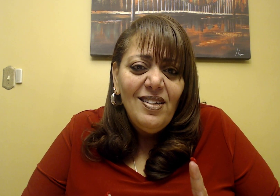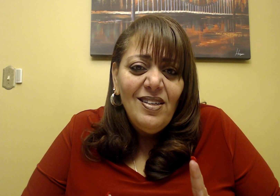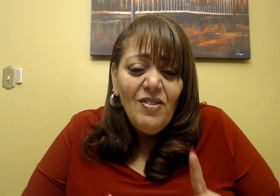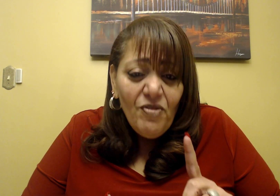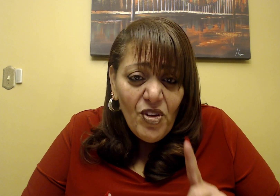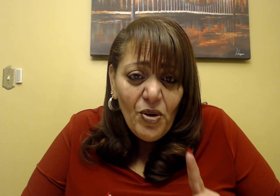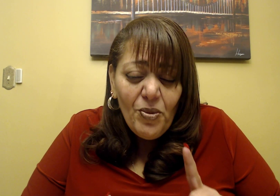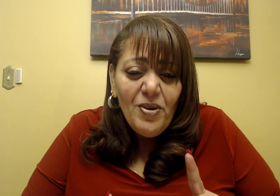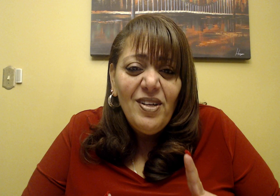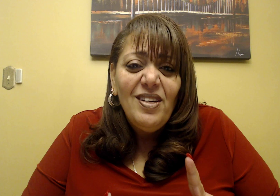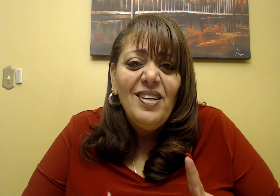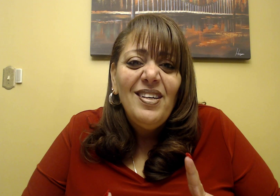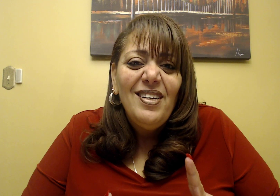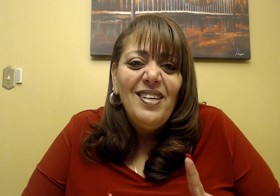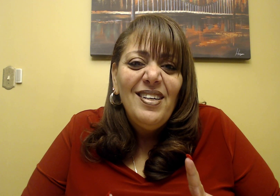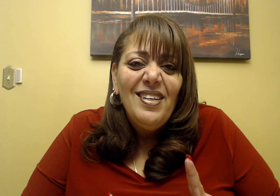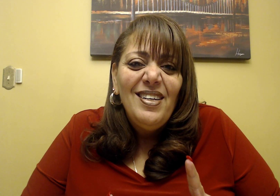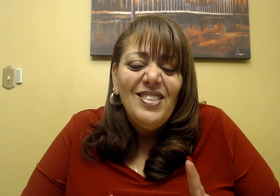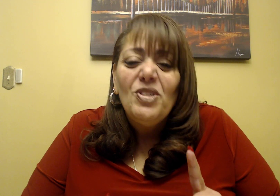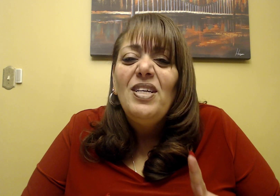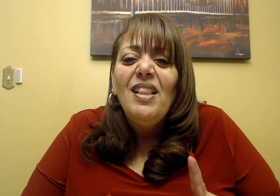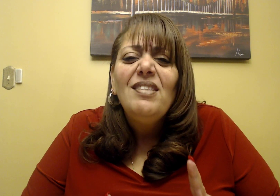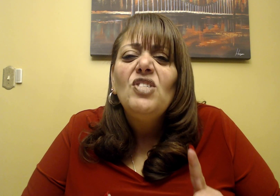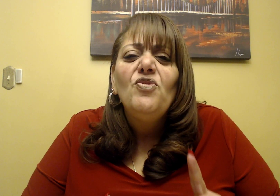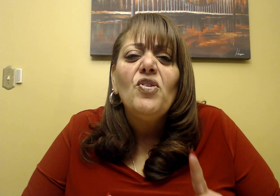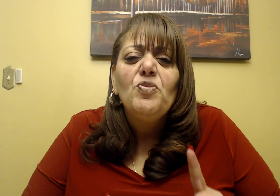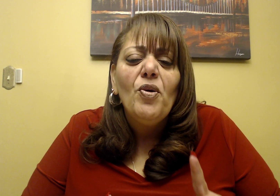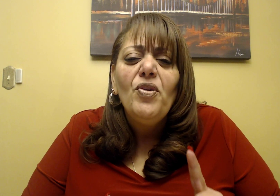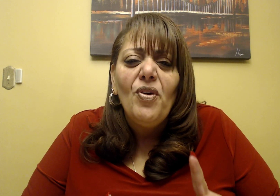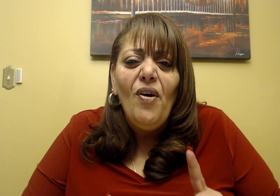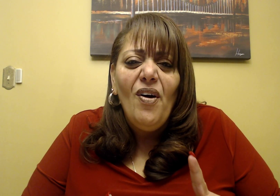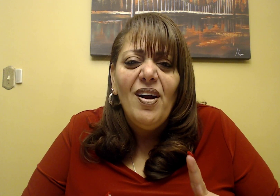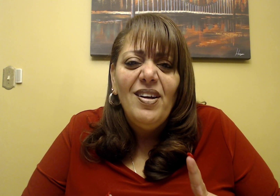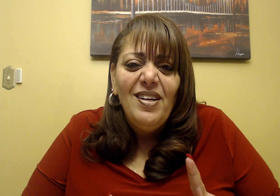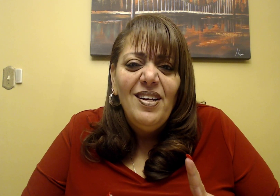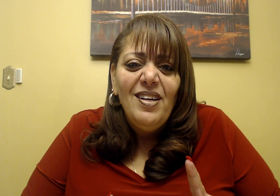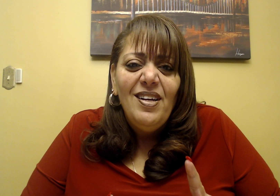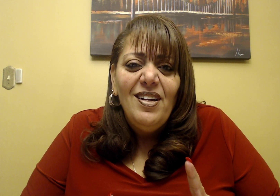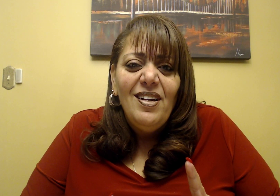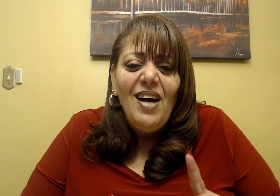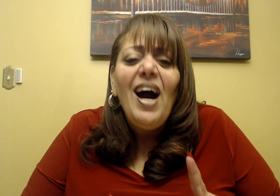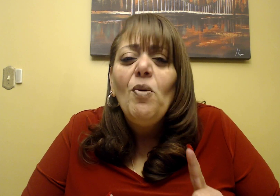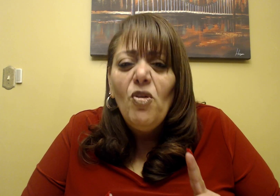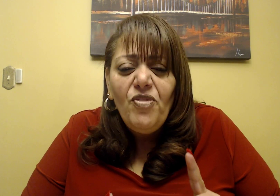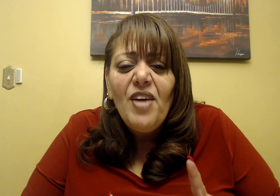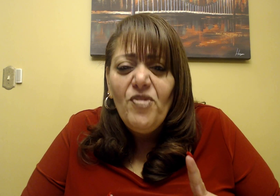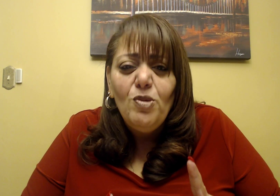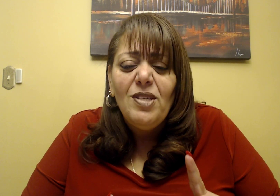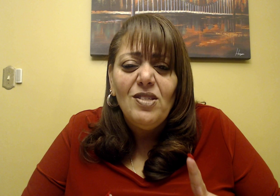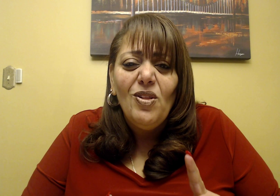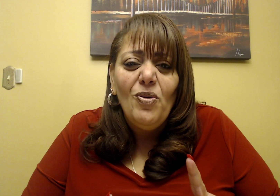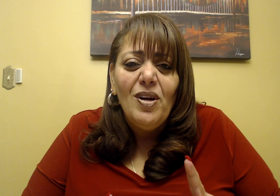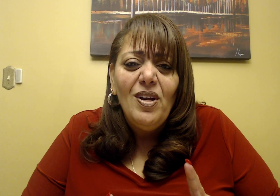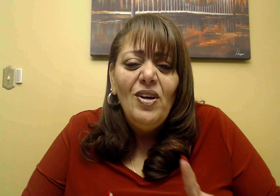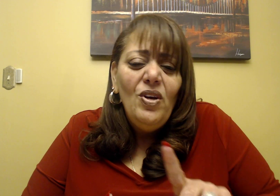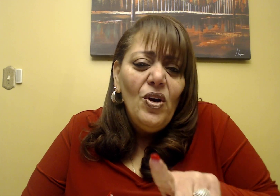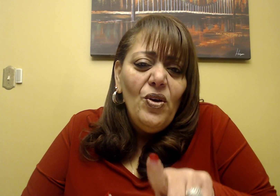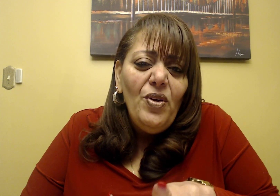for you. So today, let this verse burn in your heart. I will fight for you, says the Lord. You need